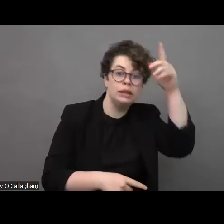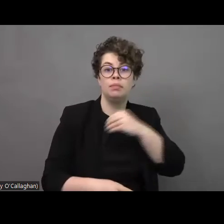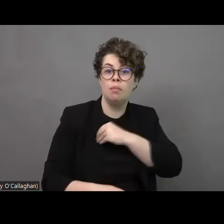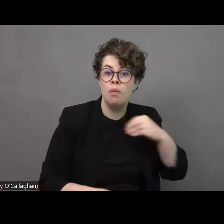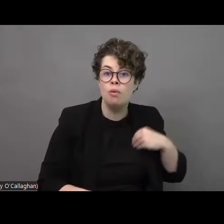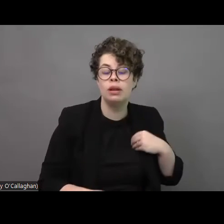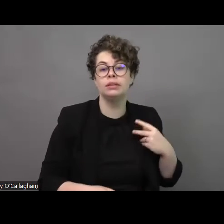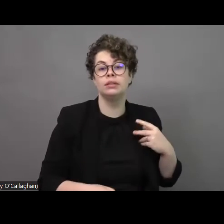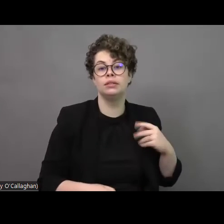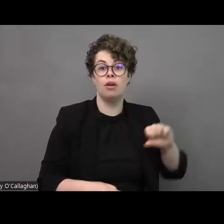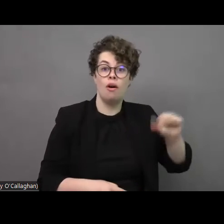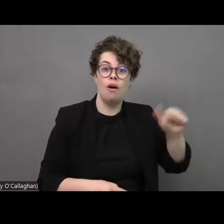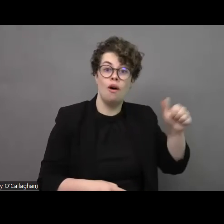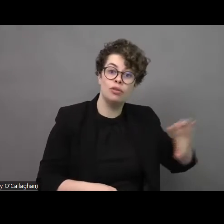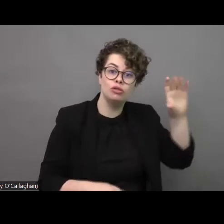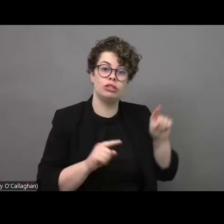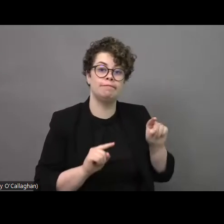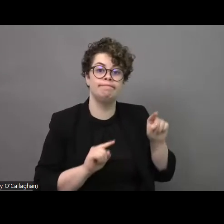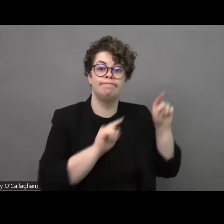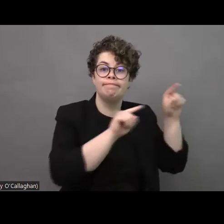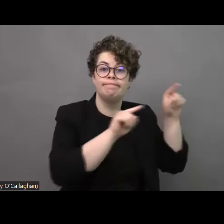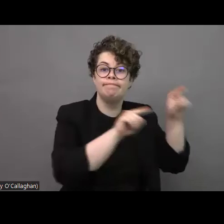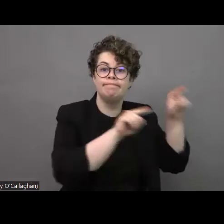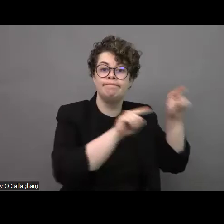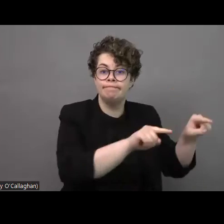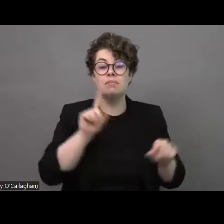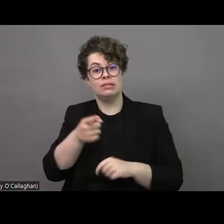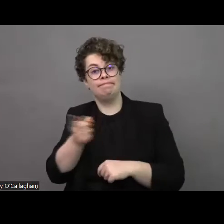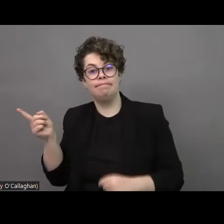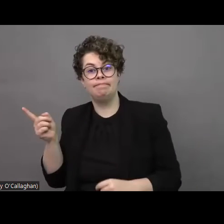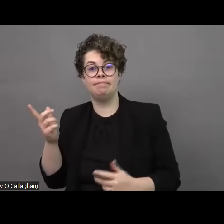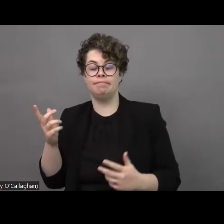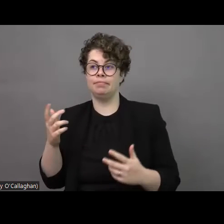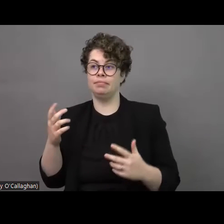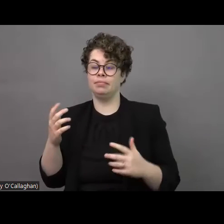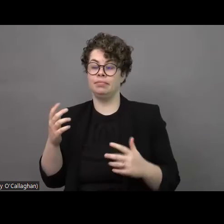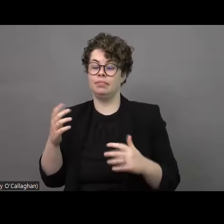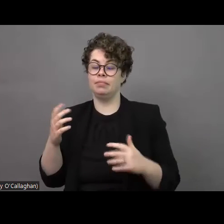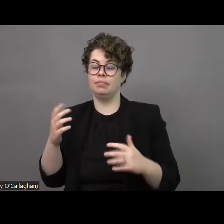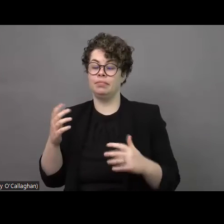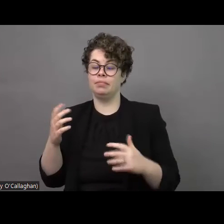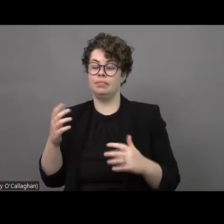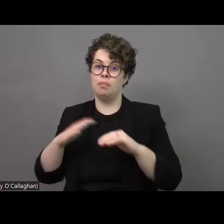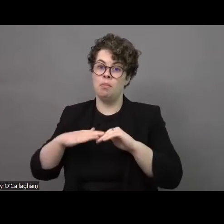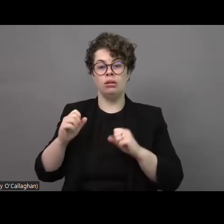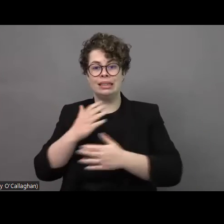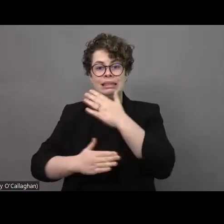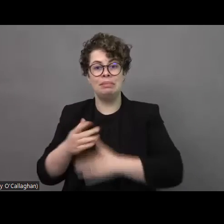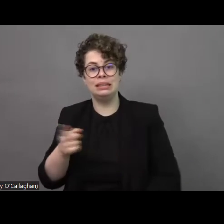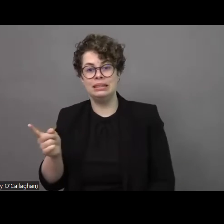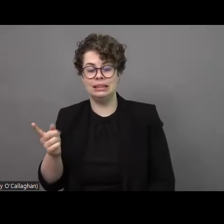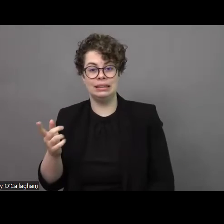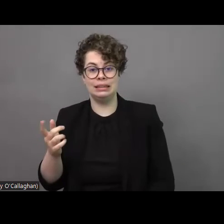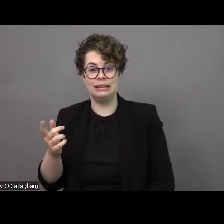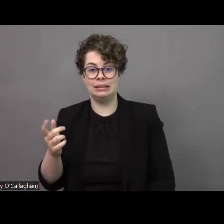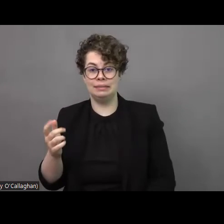but those who have most severe forms of disabilities